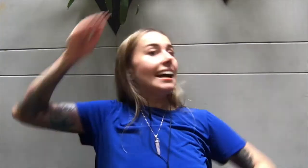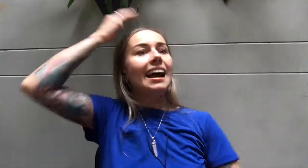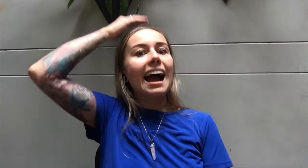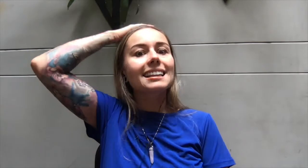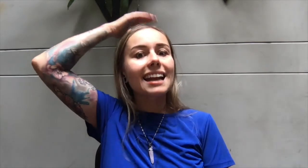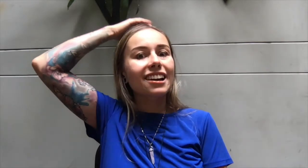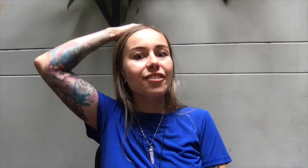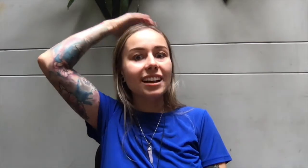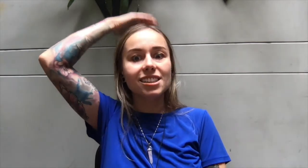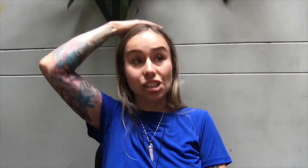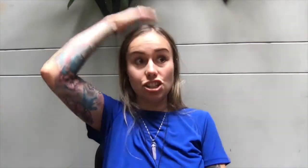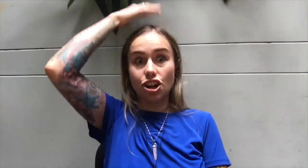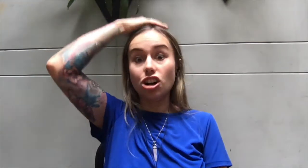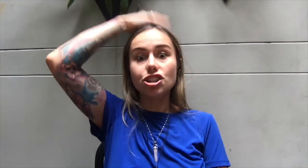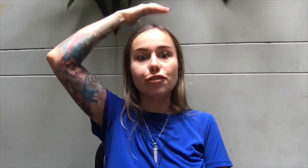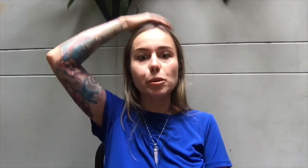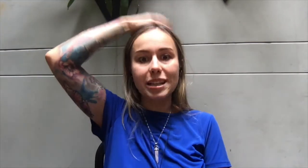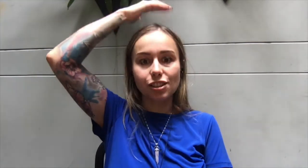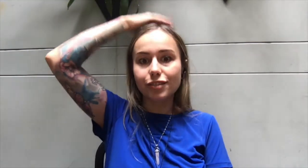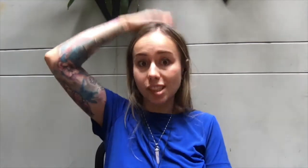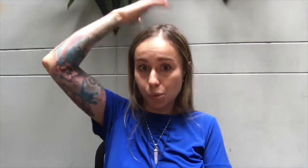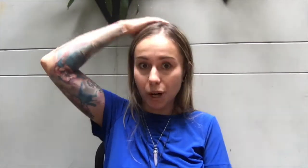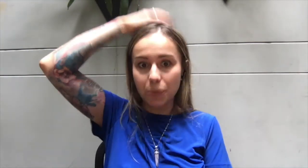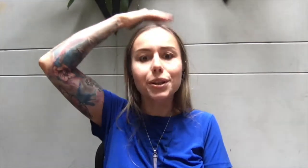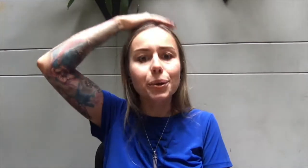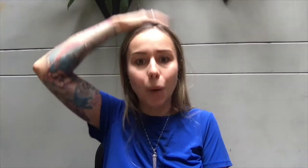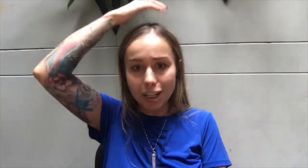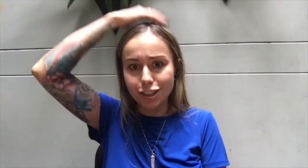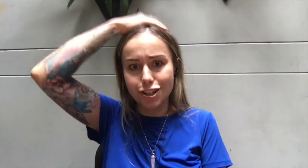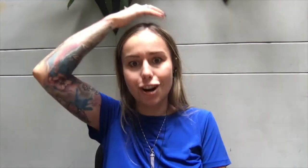And then I can finally start charging for my services what I really want to charge.